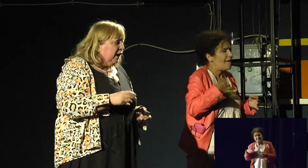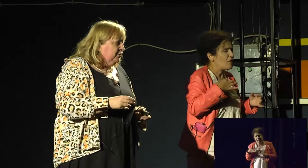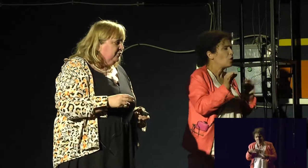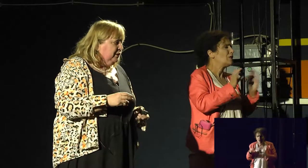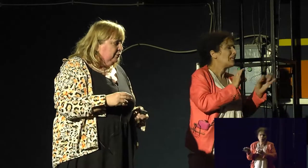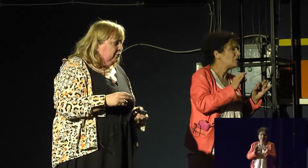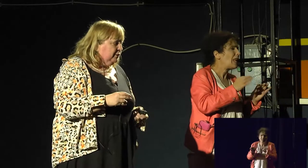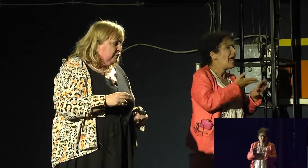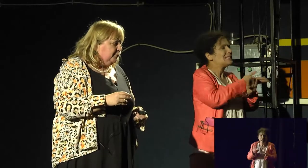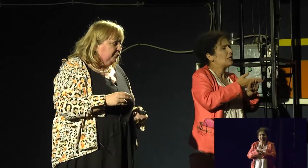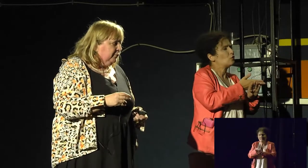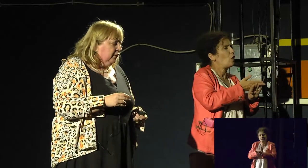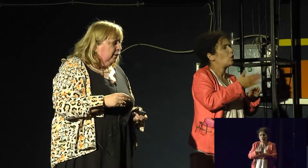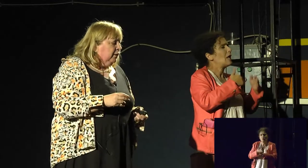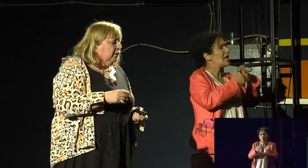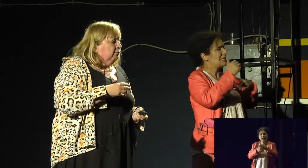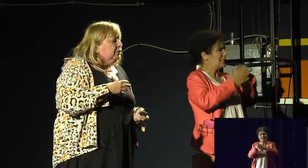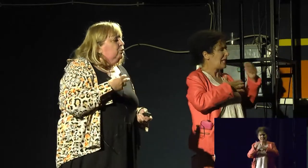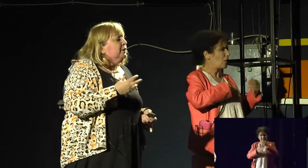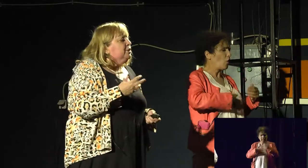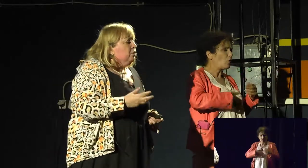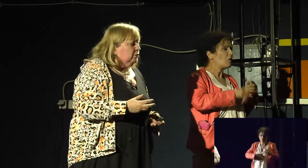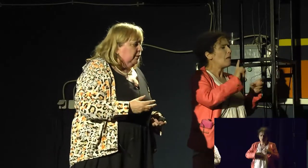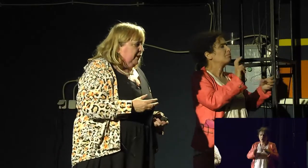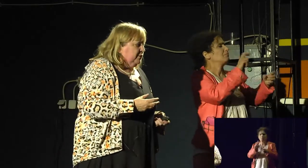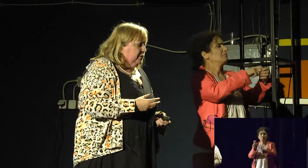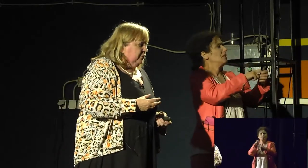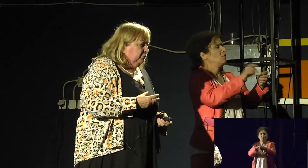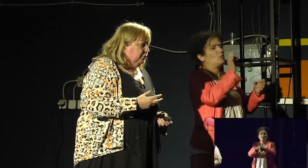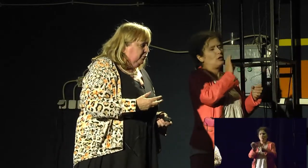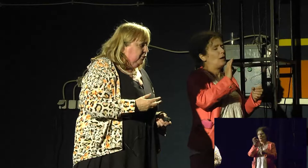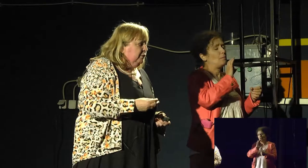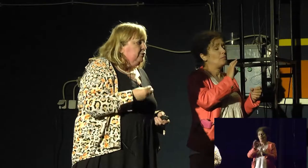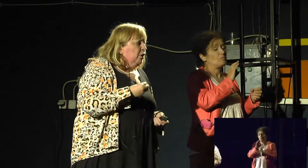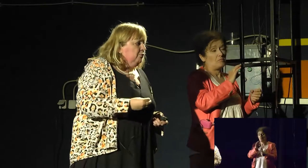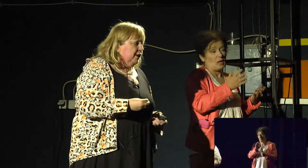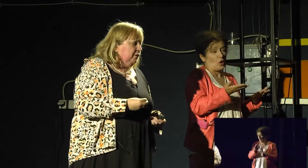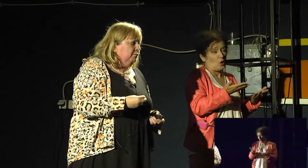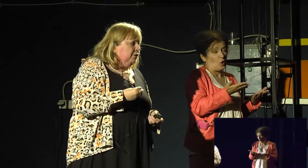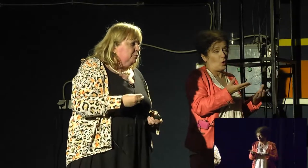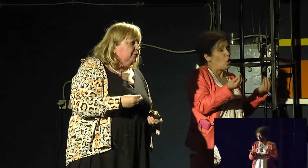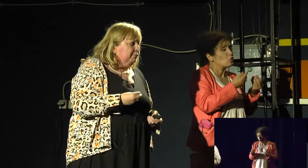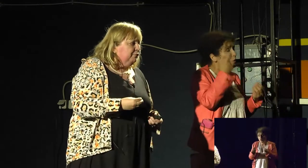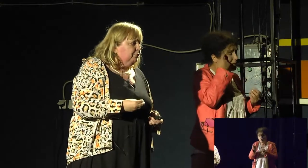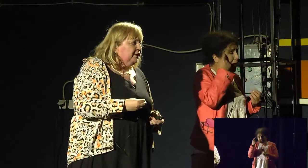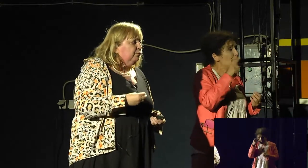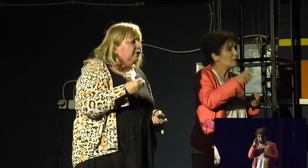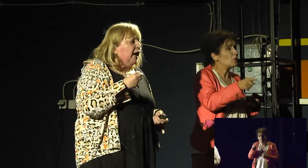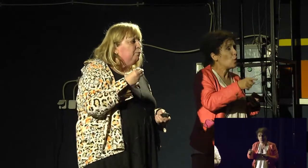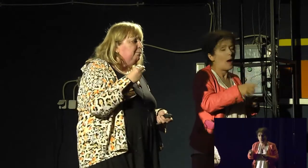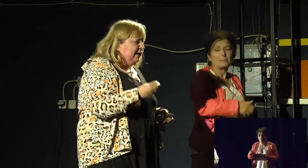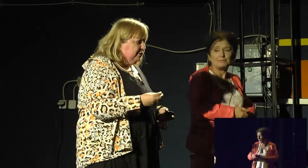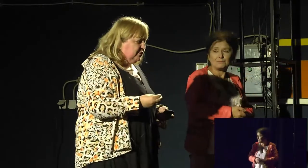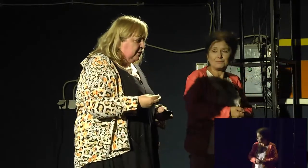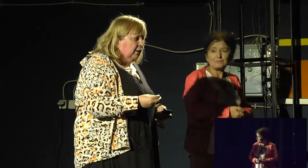pleasure, are not included. But do we know about it for further? We know now, much more than before,